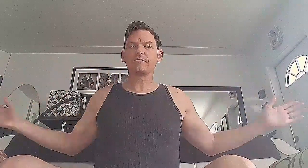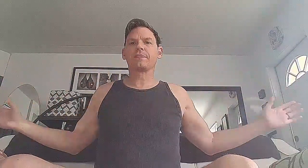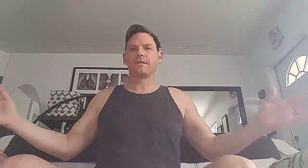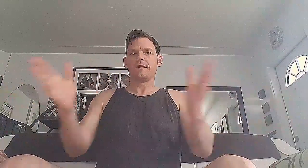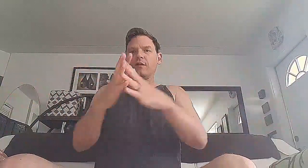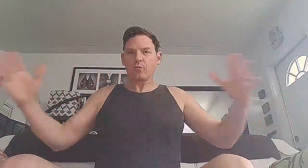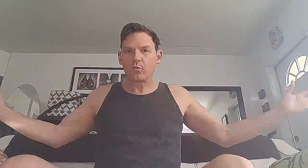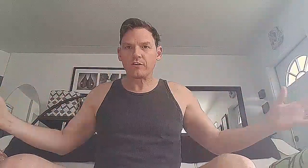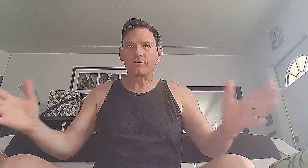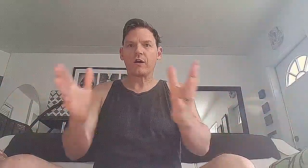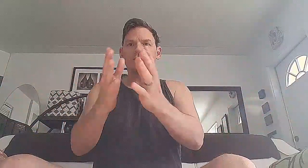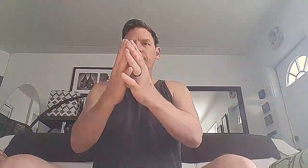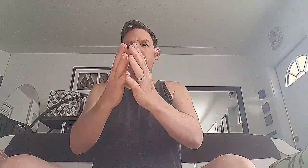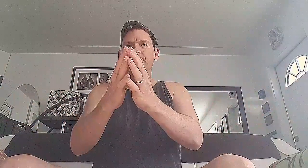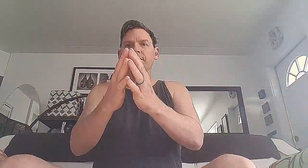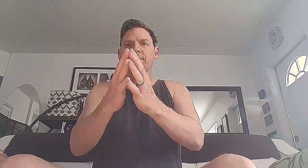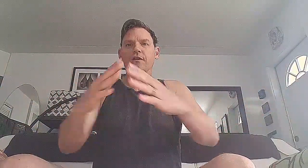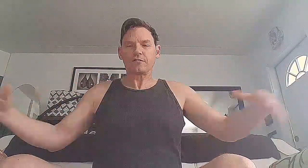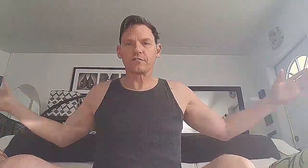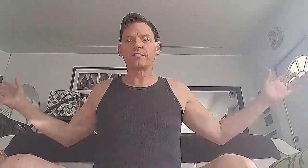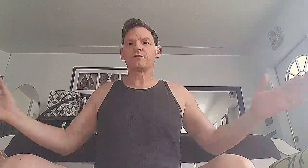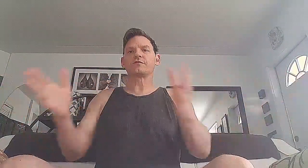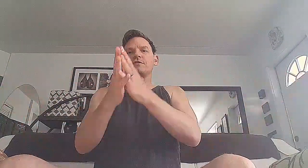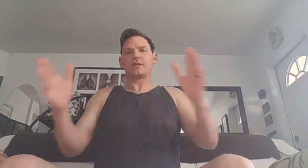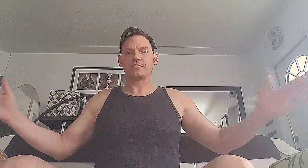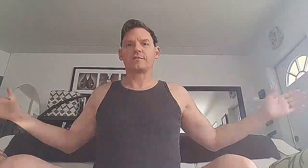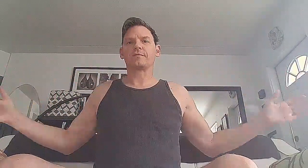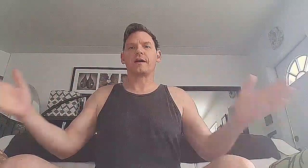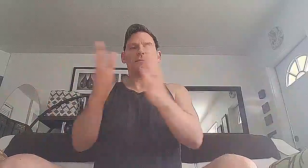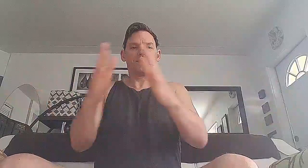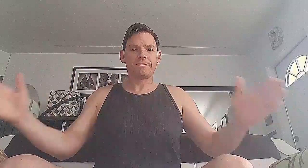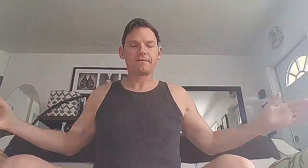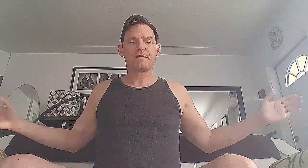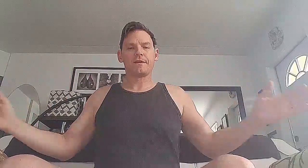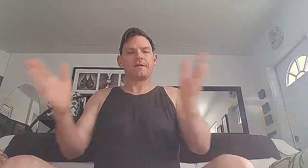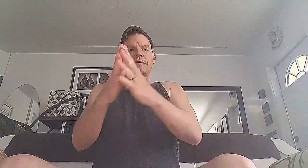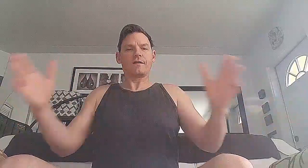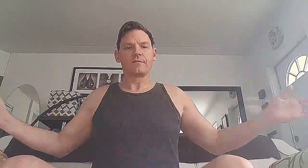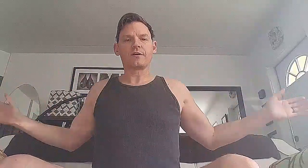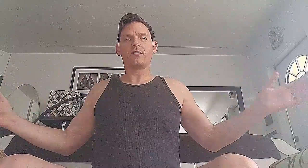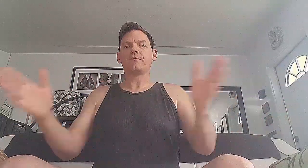when you come together. So then they're just touching, okay? There we go.